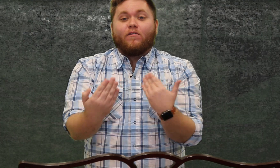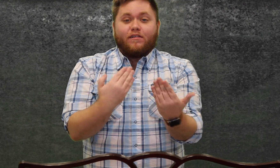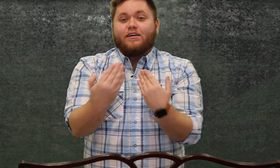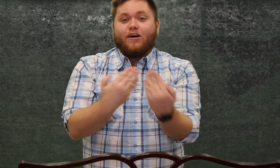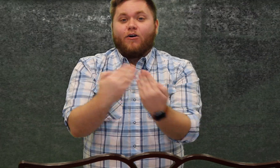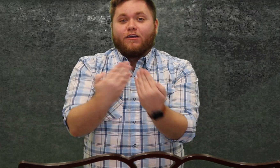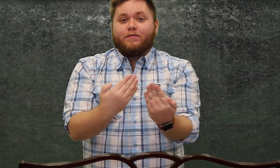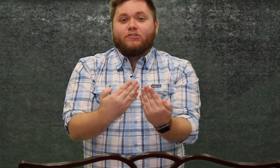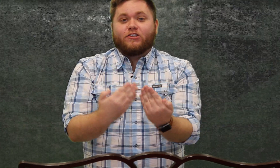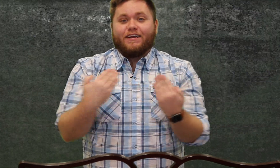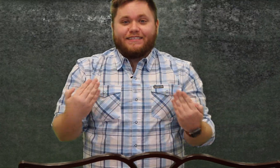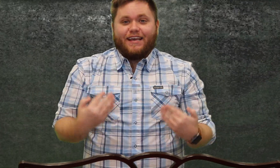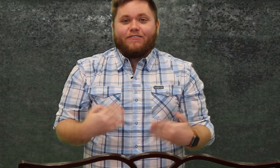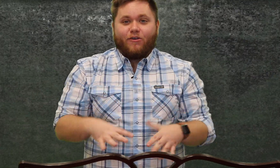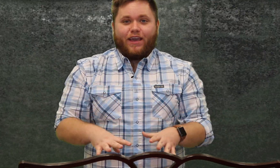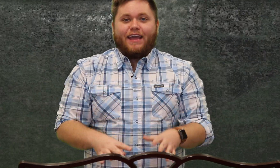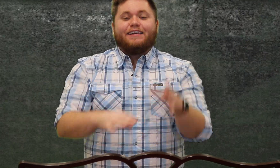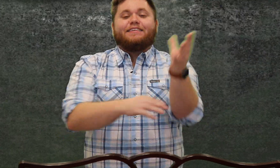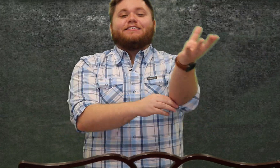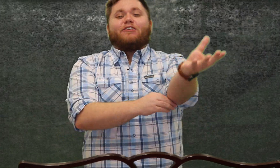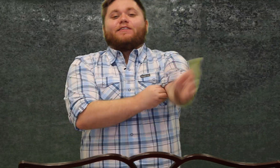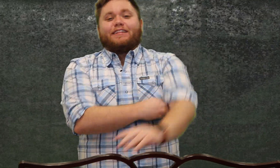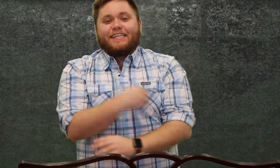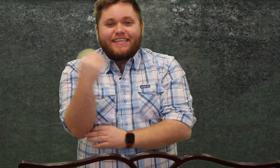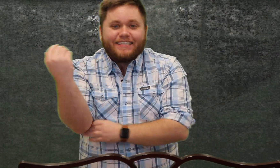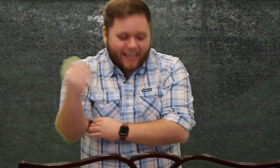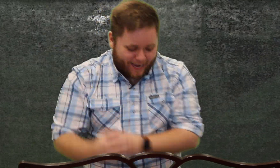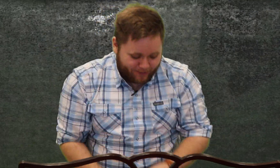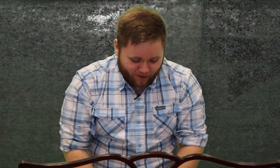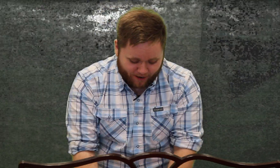over computer screen together okay so let's get this game started